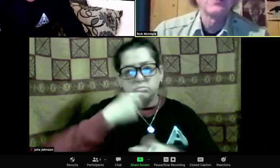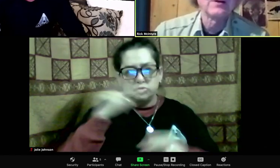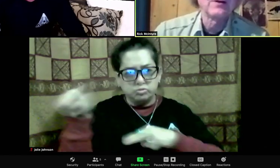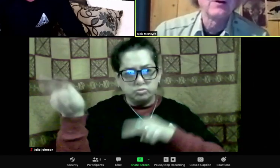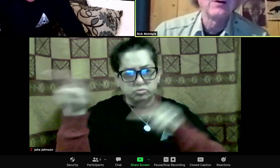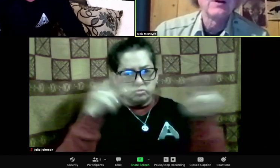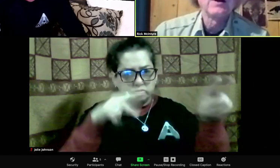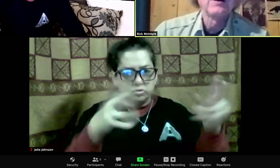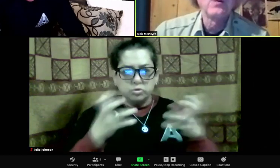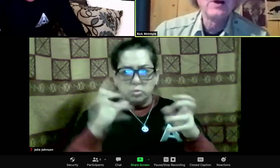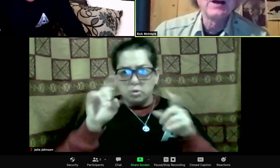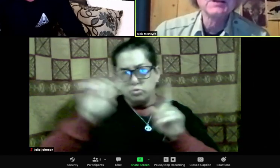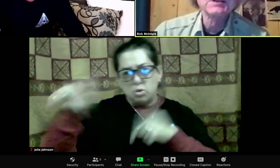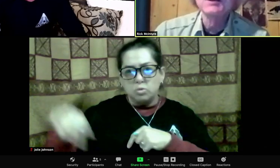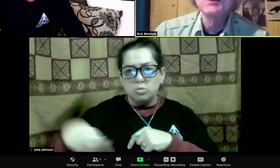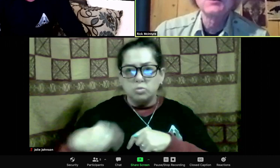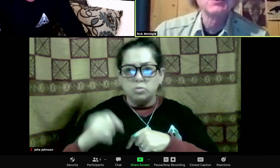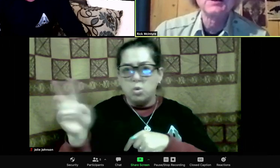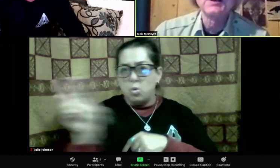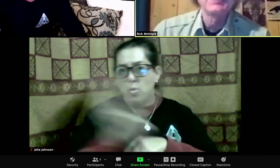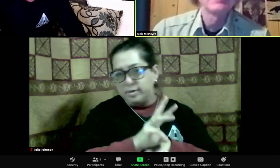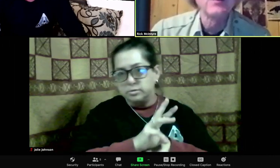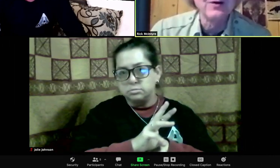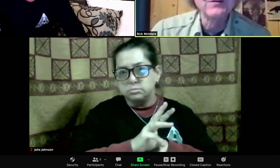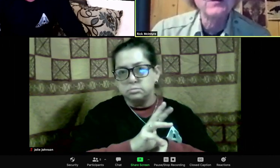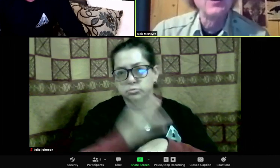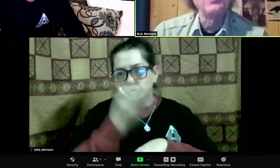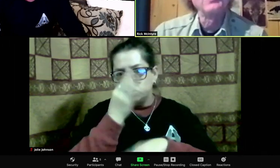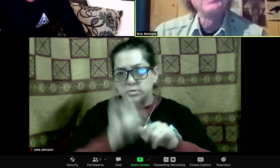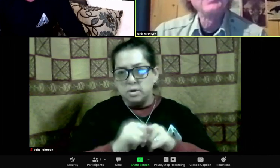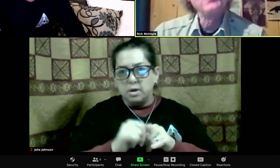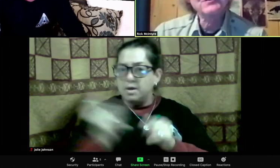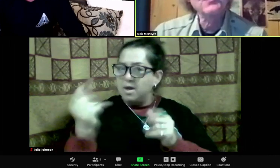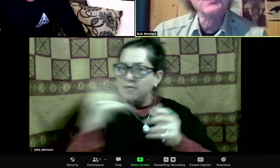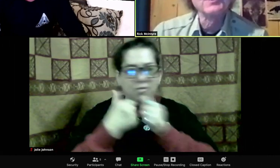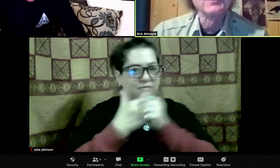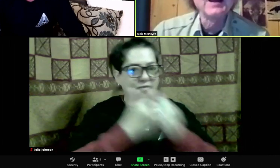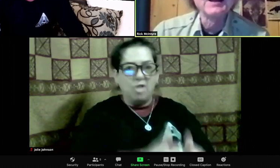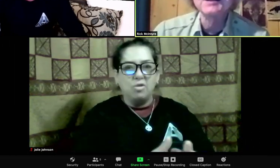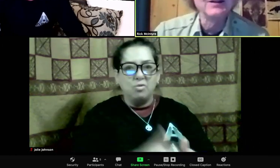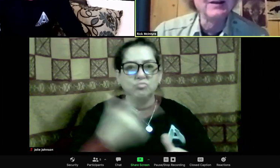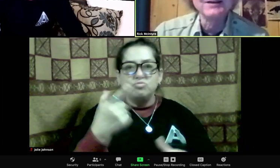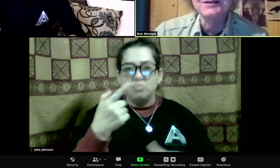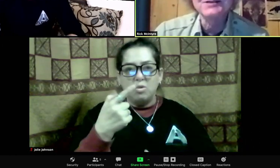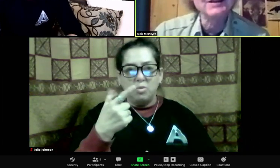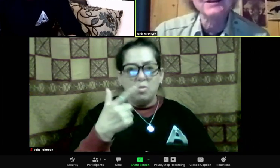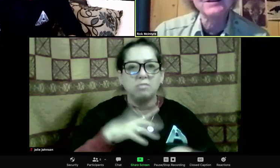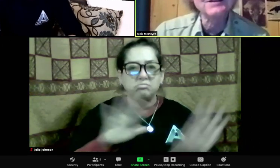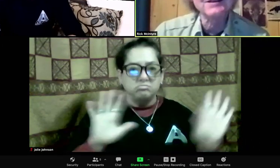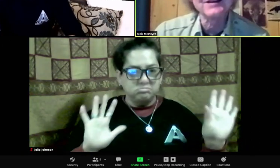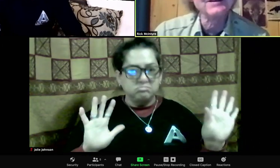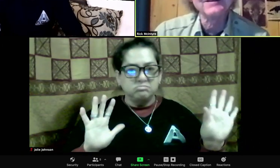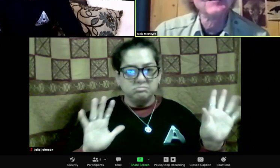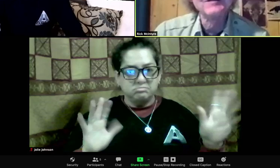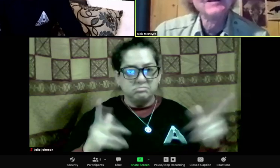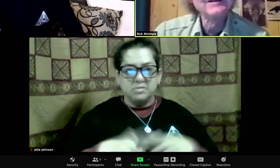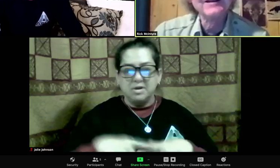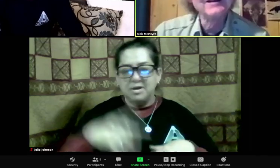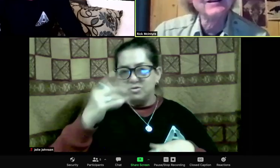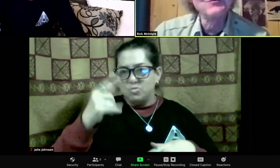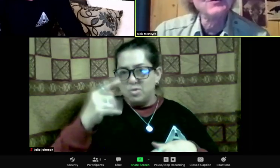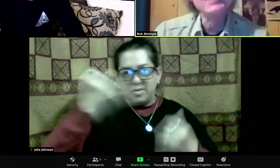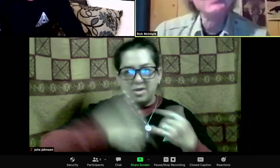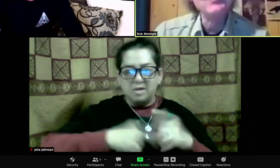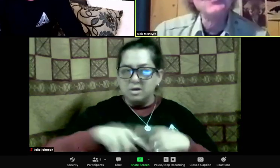go east, he looked back over his shoulder and everyone ignored him. No one paid any attention to the big guy. So he came back, he took another